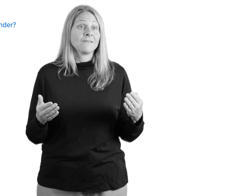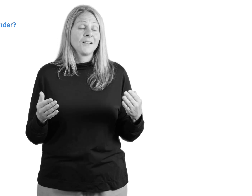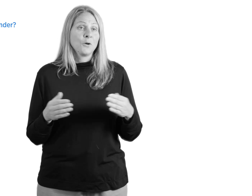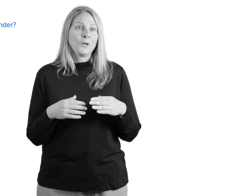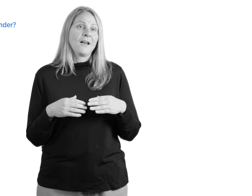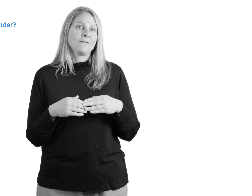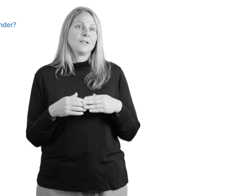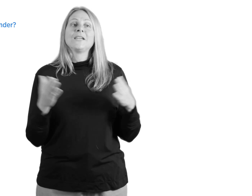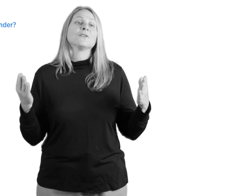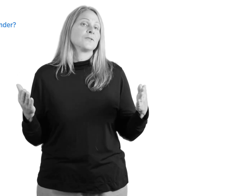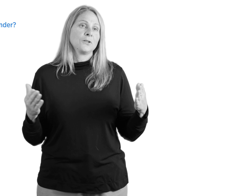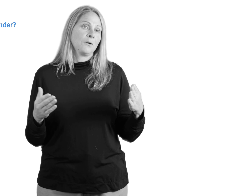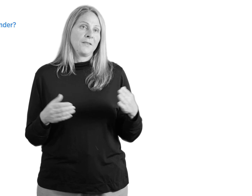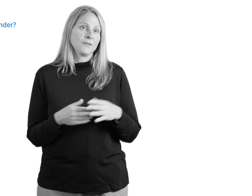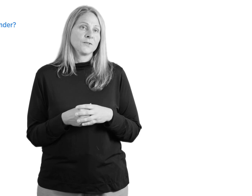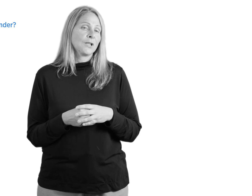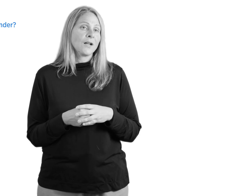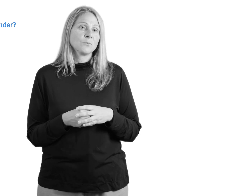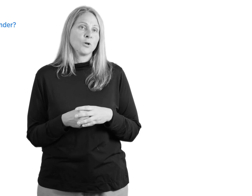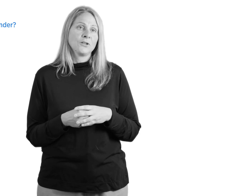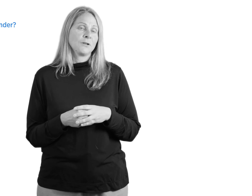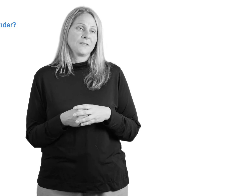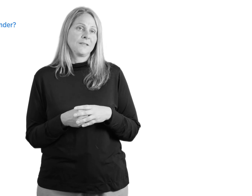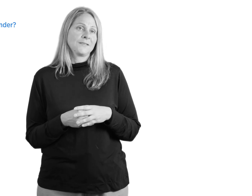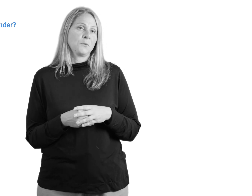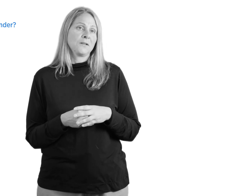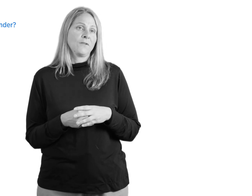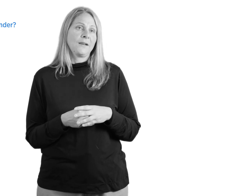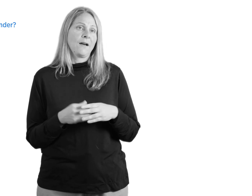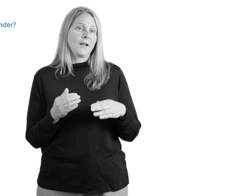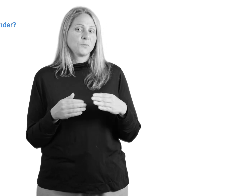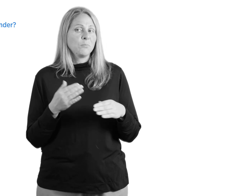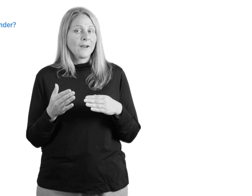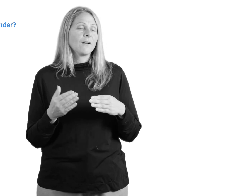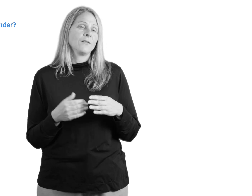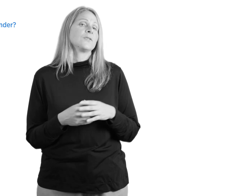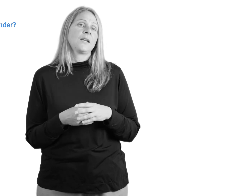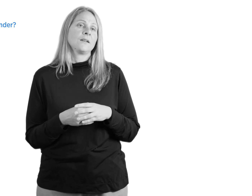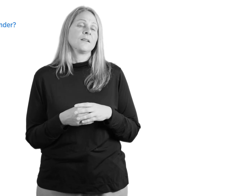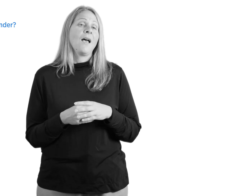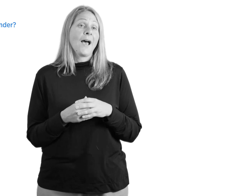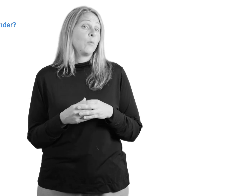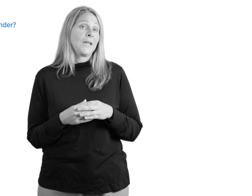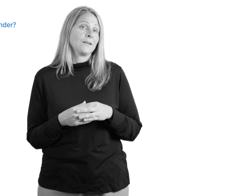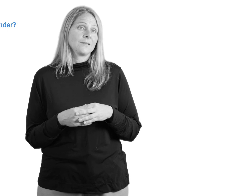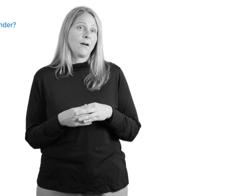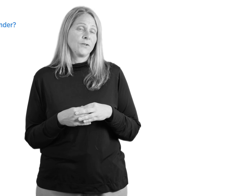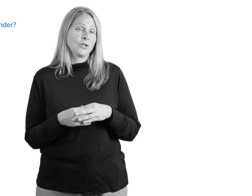we have light years to go. I think there's lots more interesting things that we can find out as we better understand how pain itself is